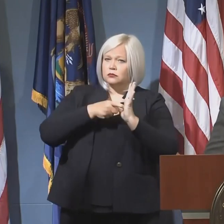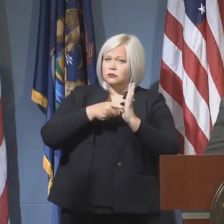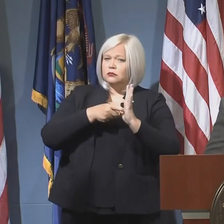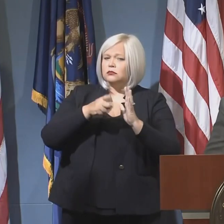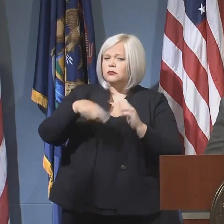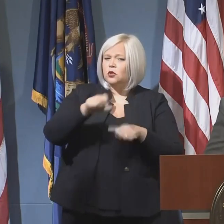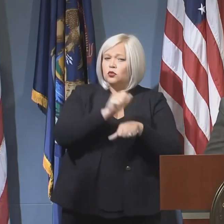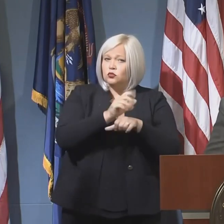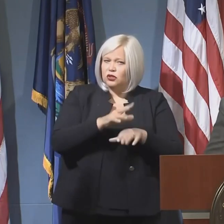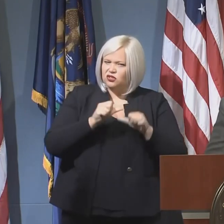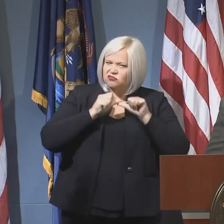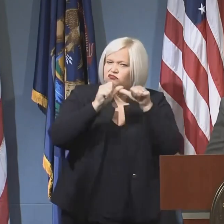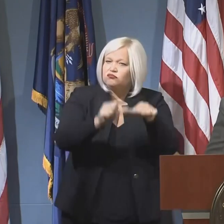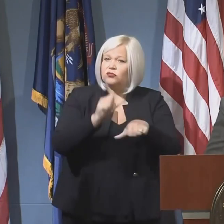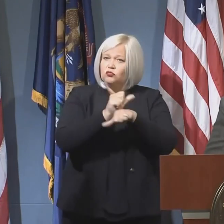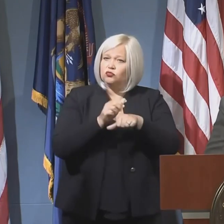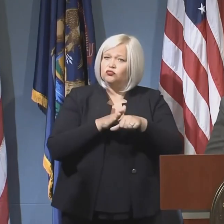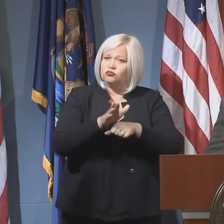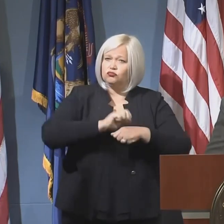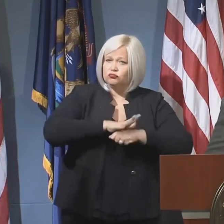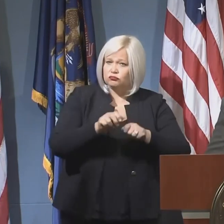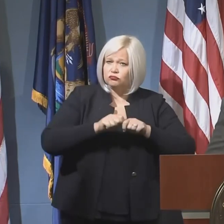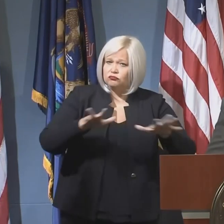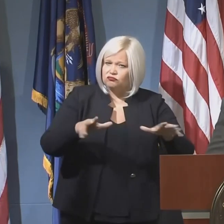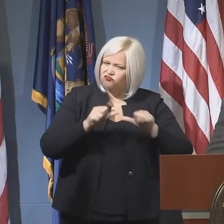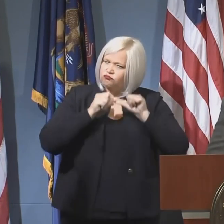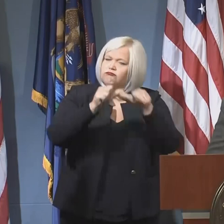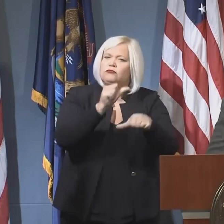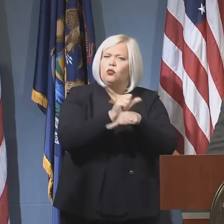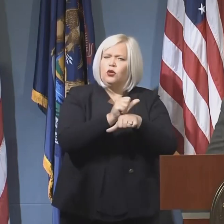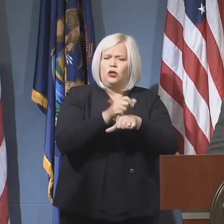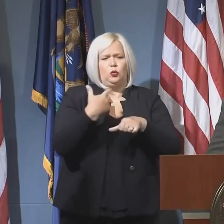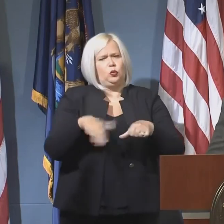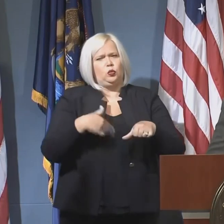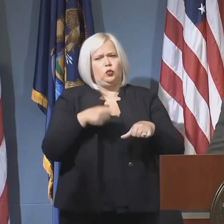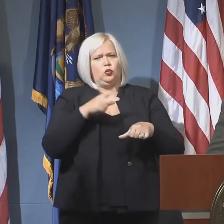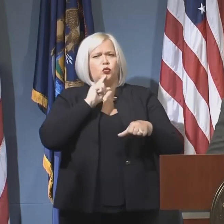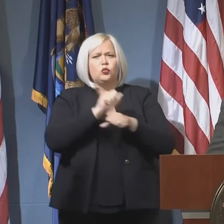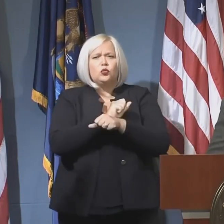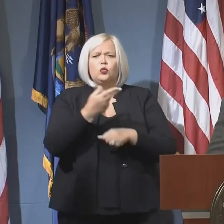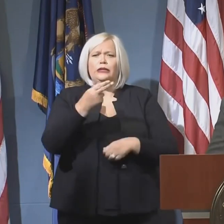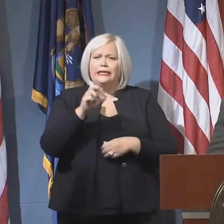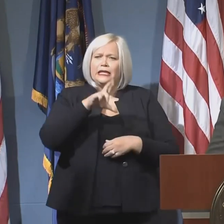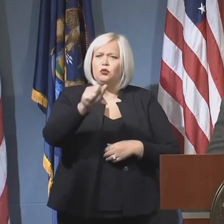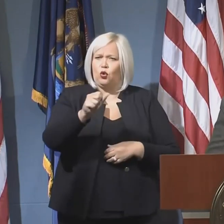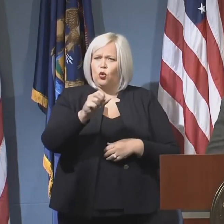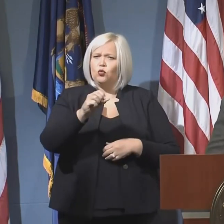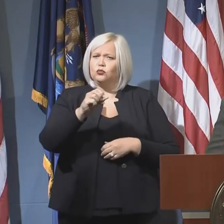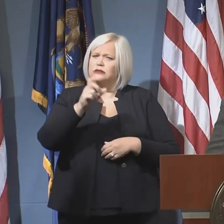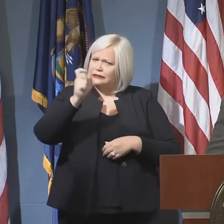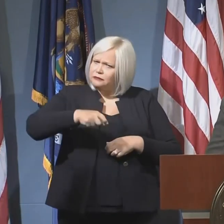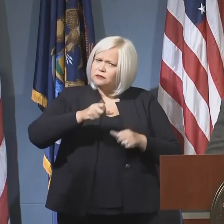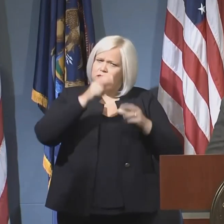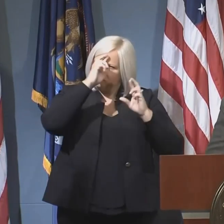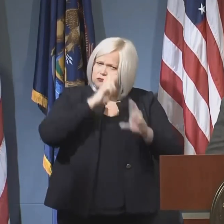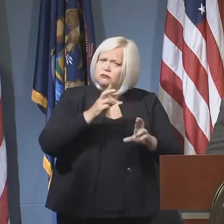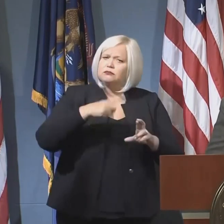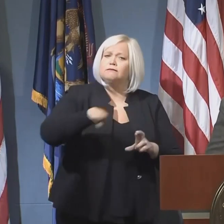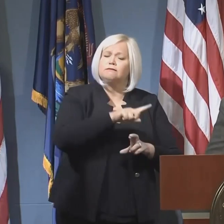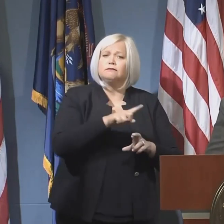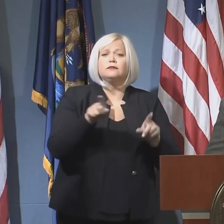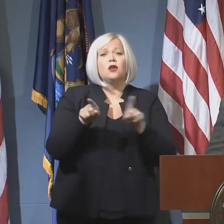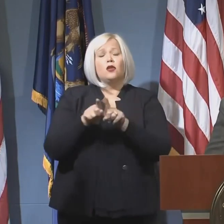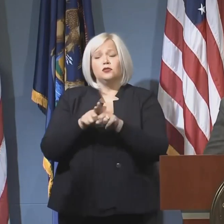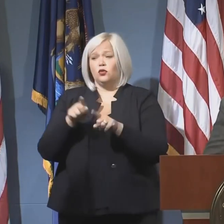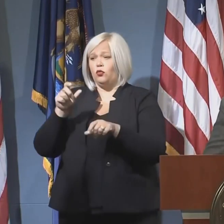reward those workers who stayed on the front line. True heroes that are deserving of this investment in their future. Second, it will help